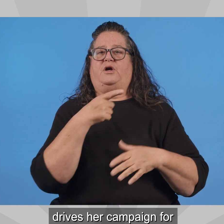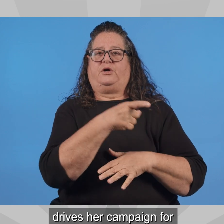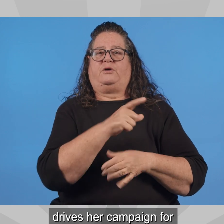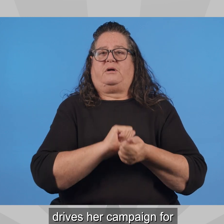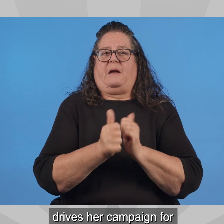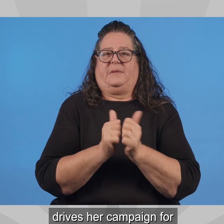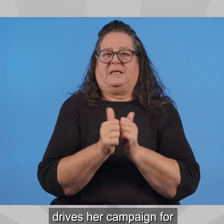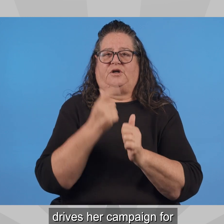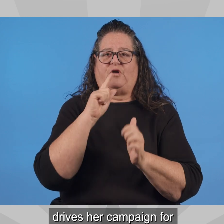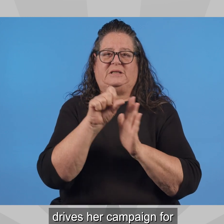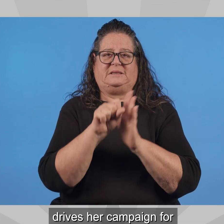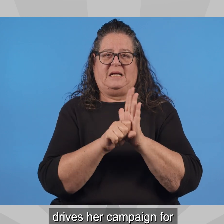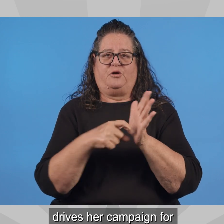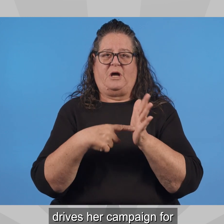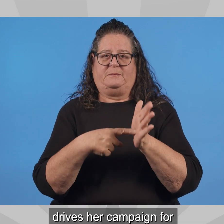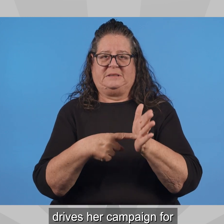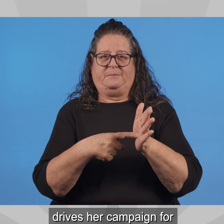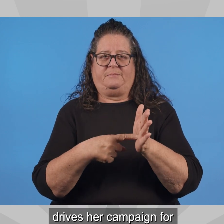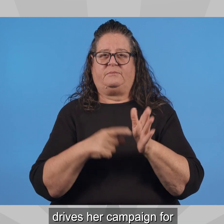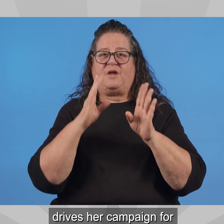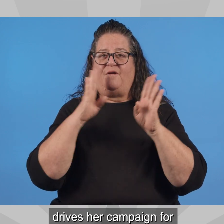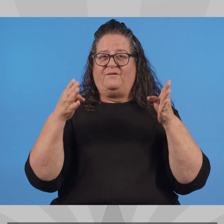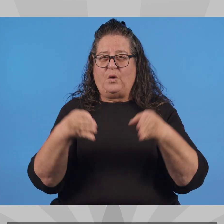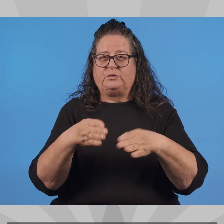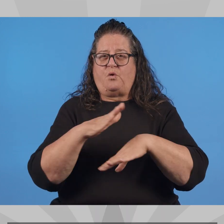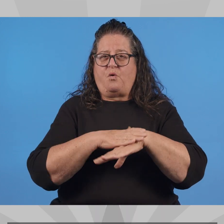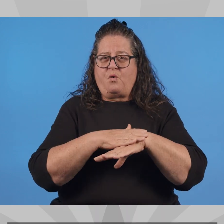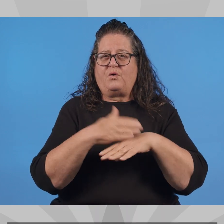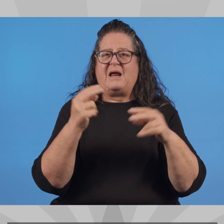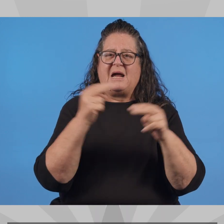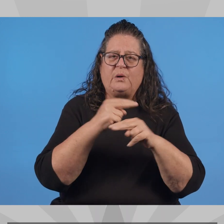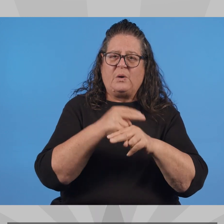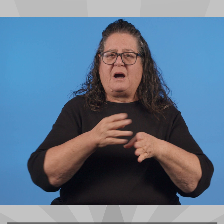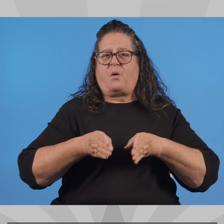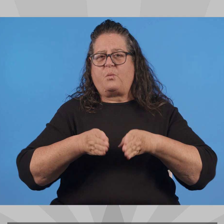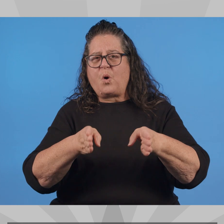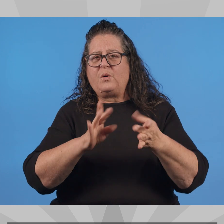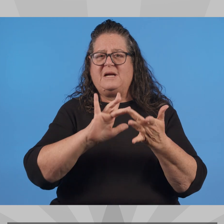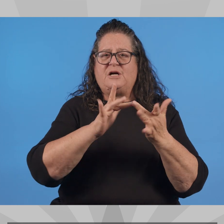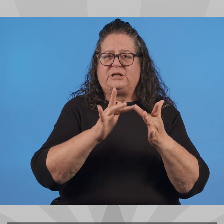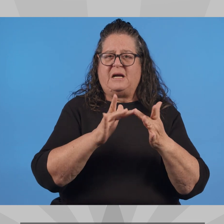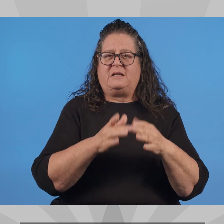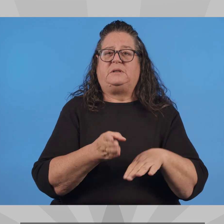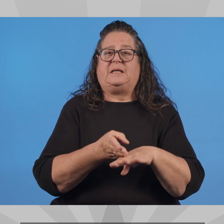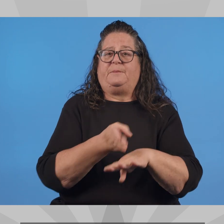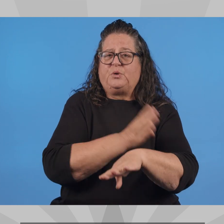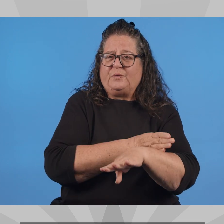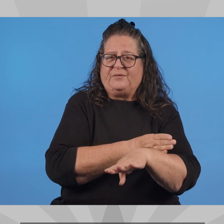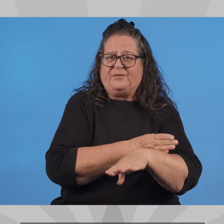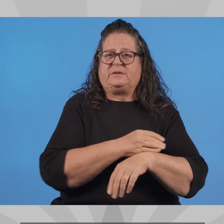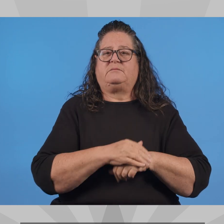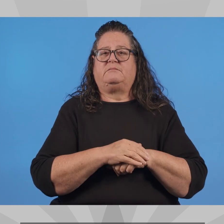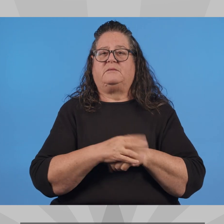drives her campaign for state representative, focusing on infrastructure improvement, comprehensive